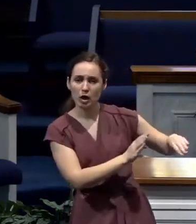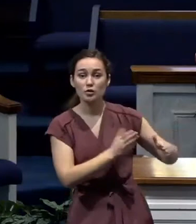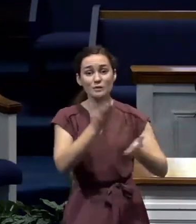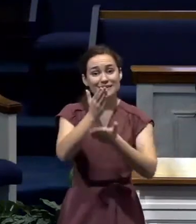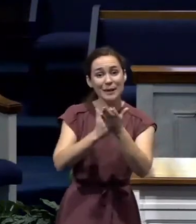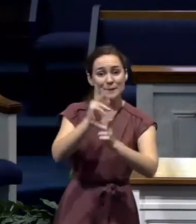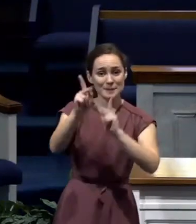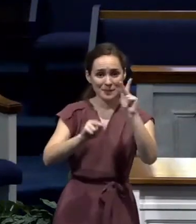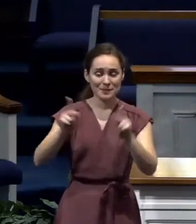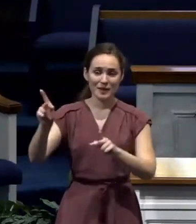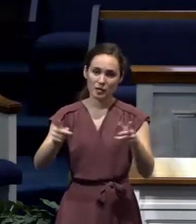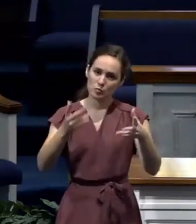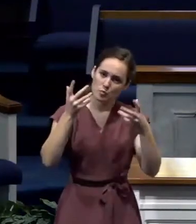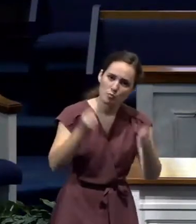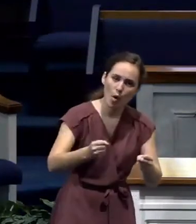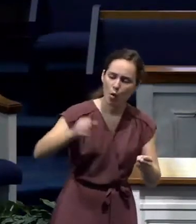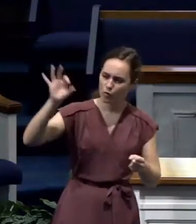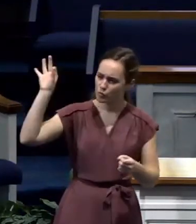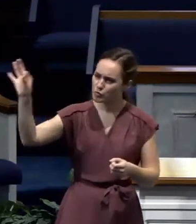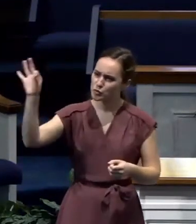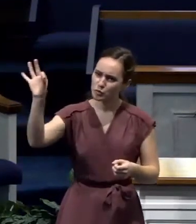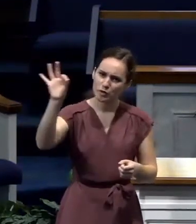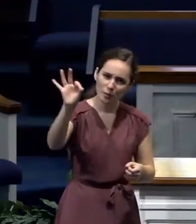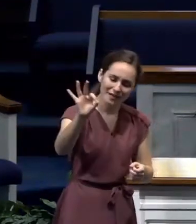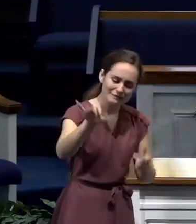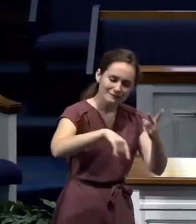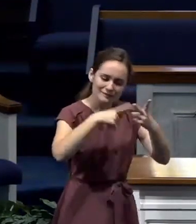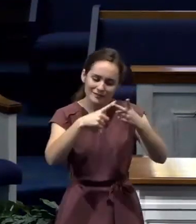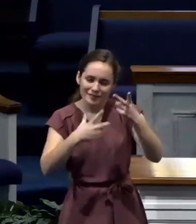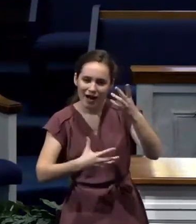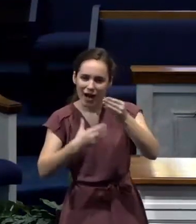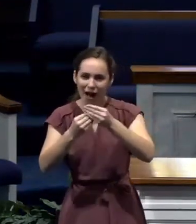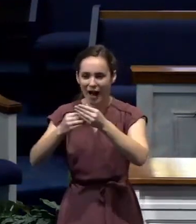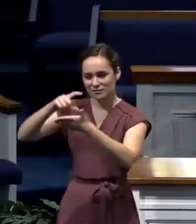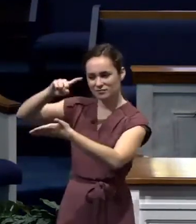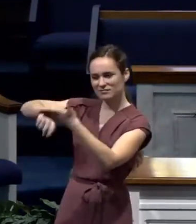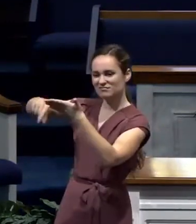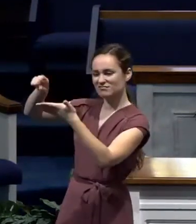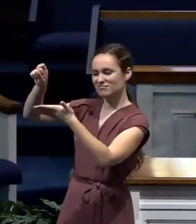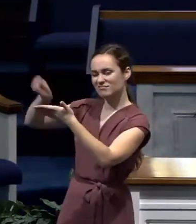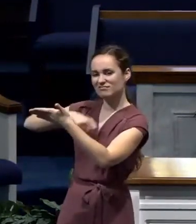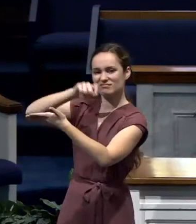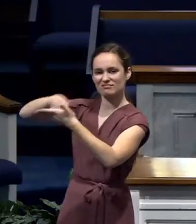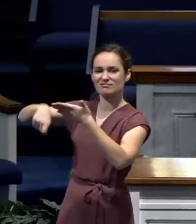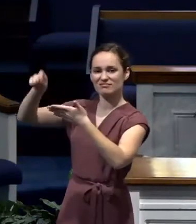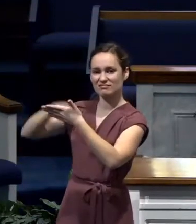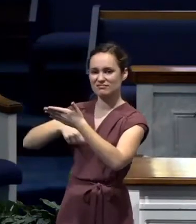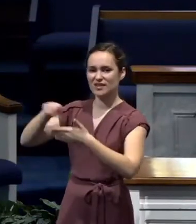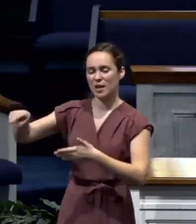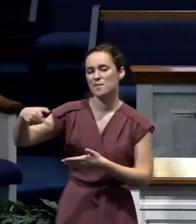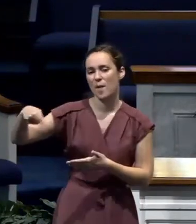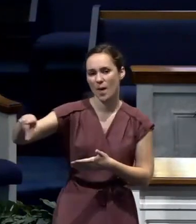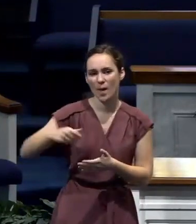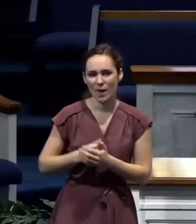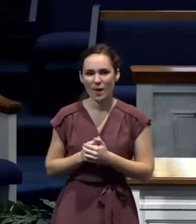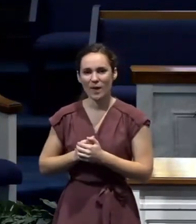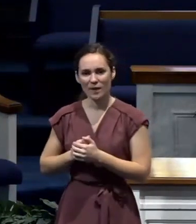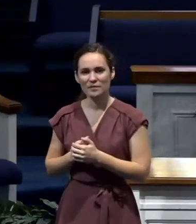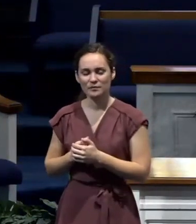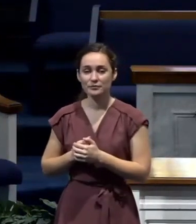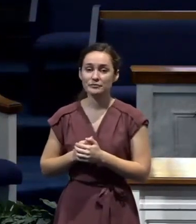boldly on one hand, but they were criticizing Paul. He said some of strife, and this is the idea of rivalry.